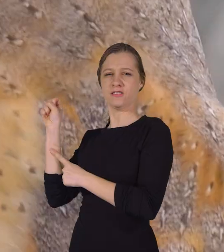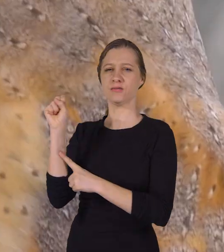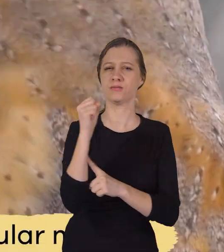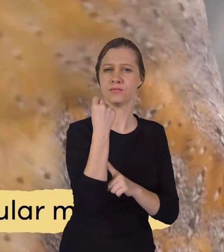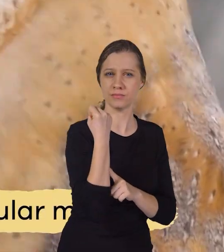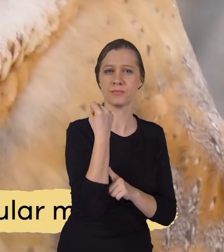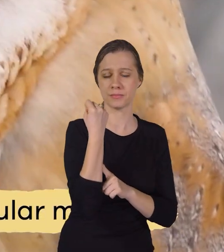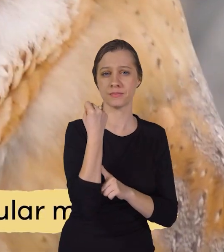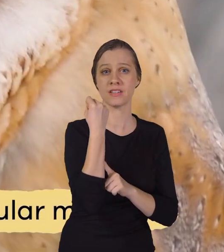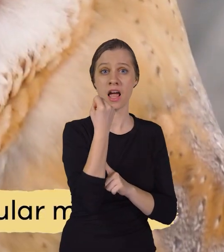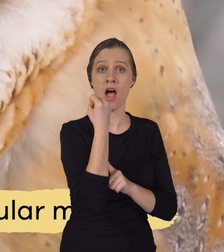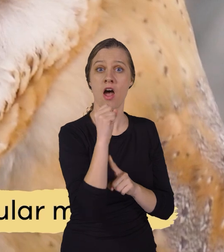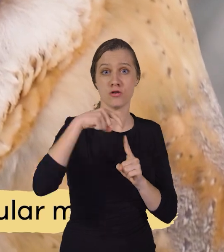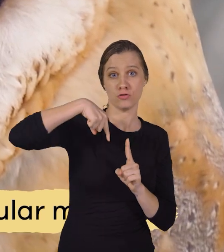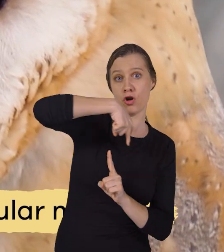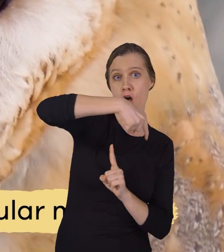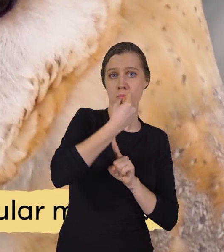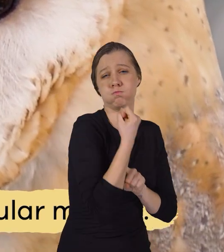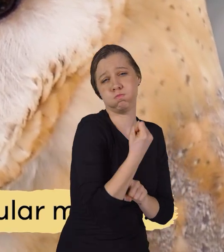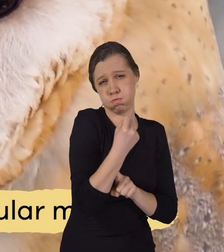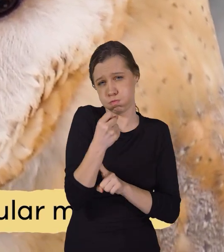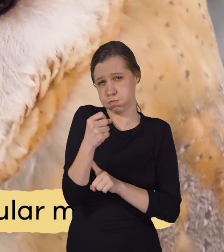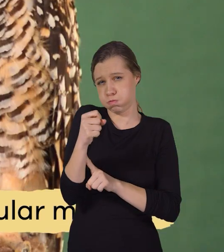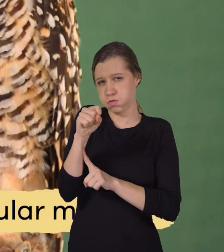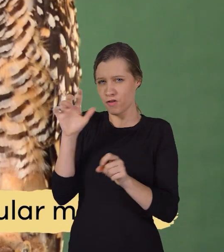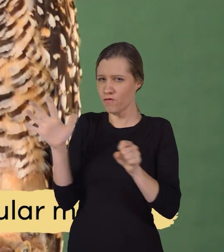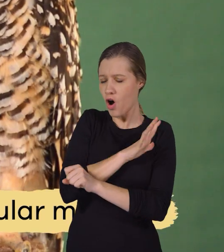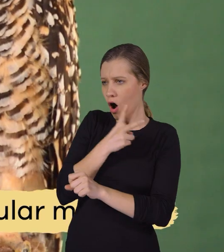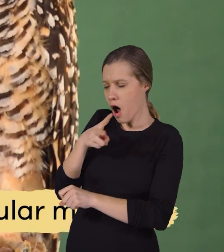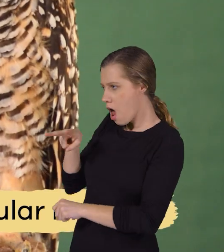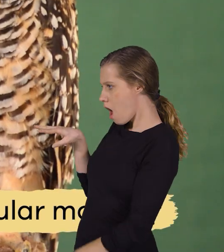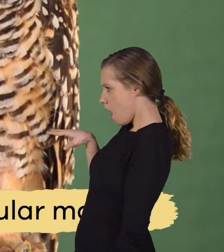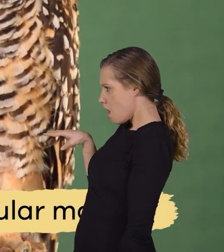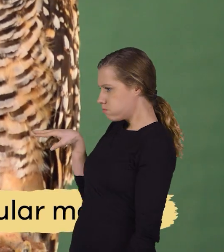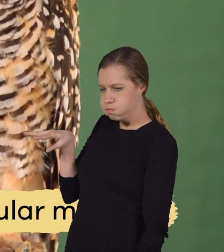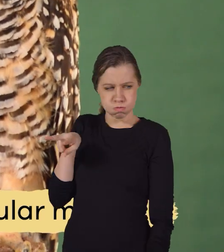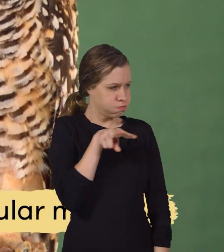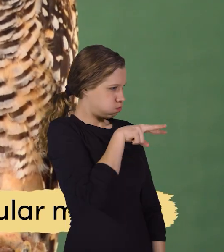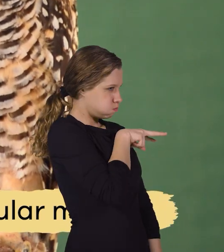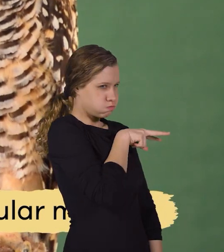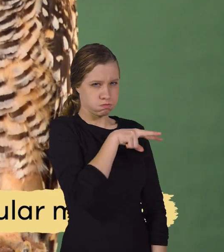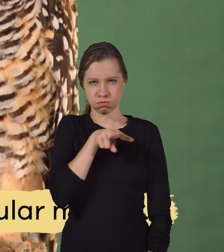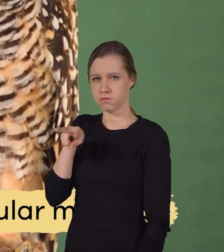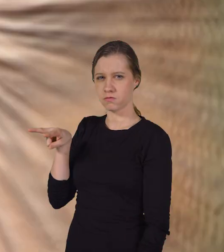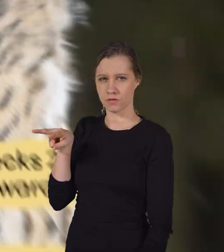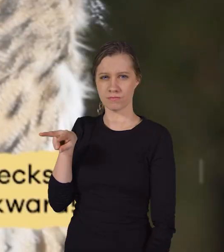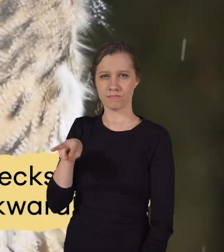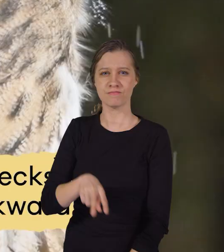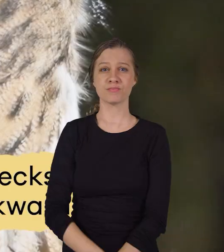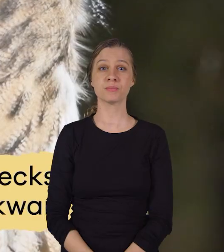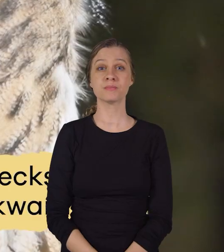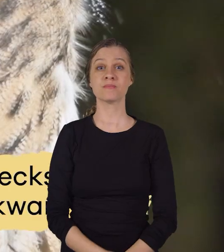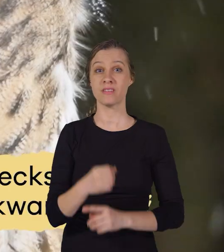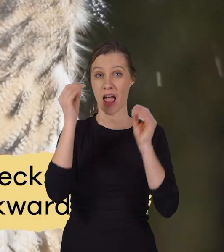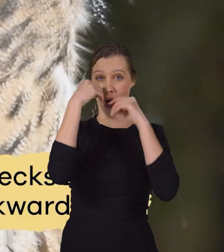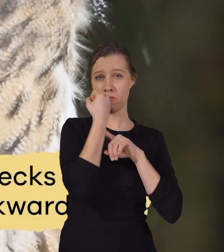Their heads turn in a circular motion to get a complete picture of the object. Owls can